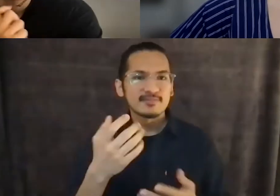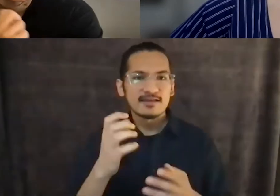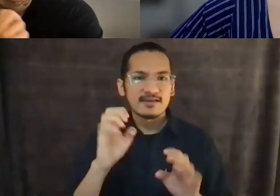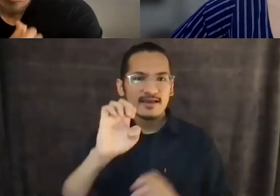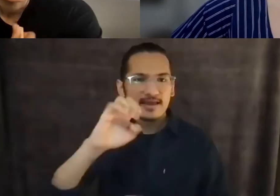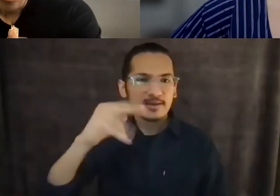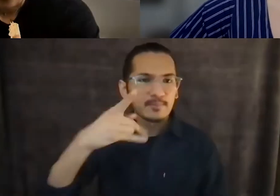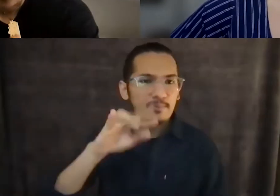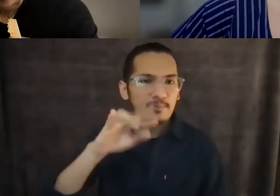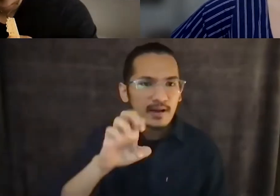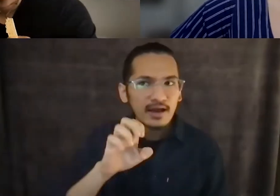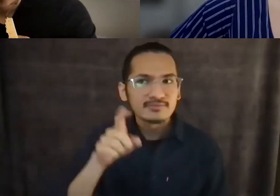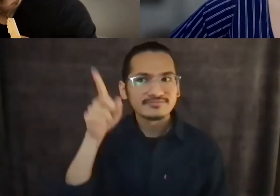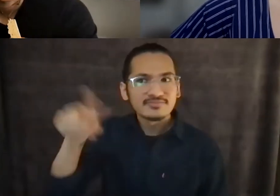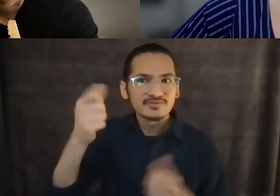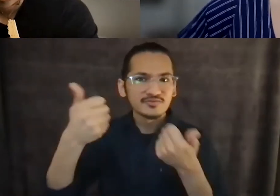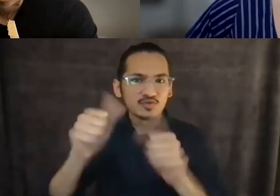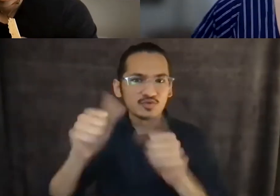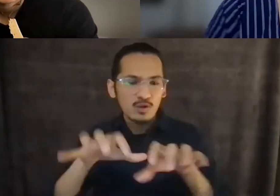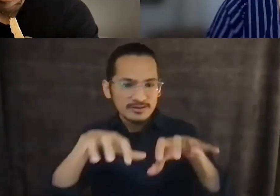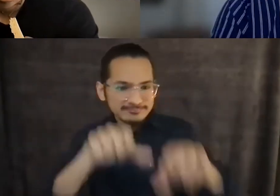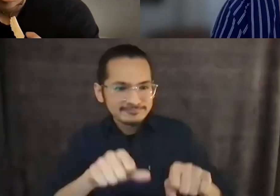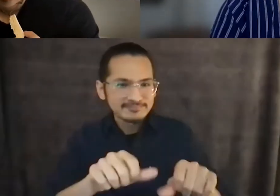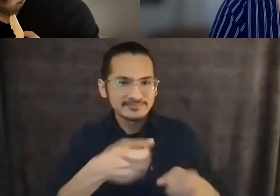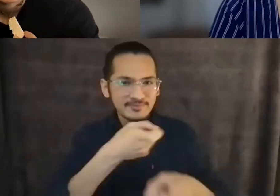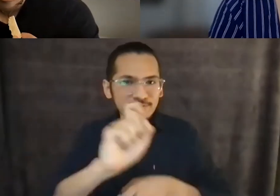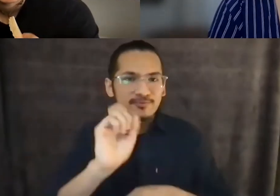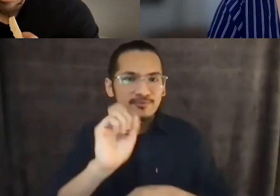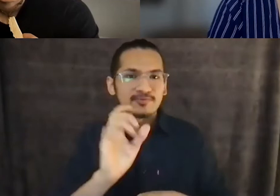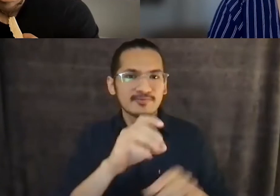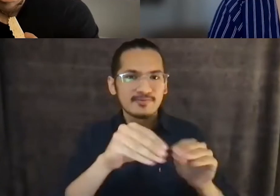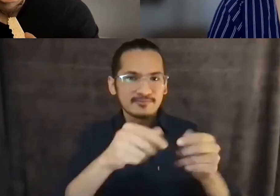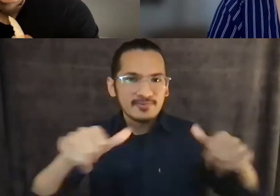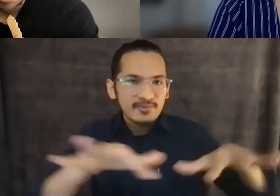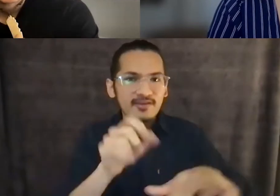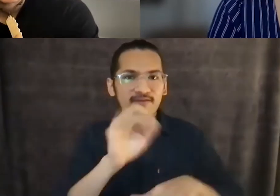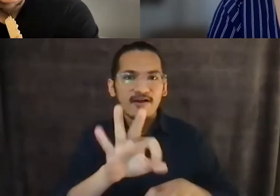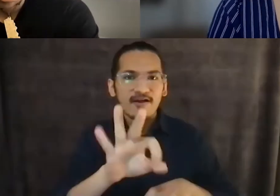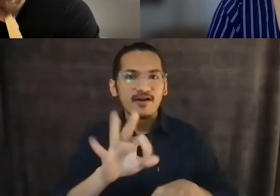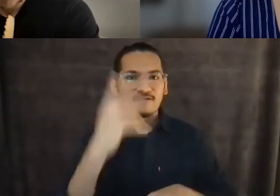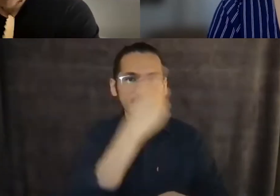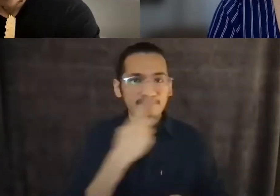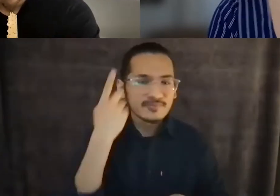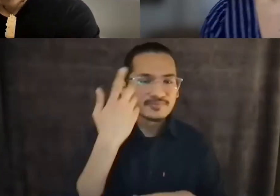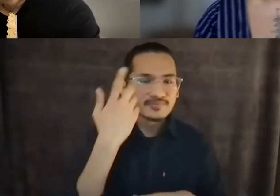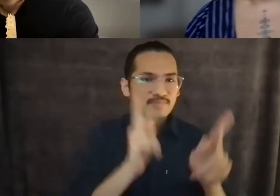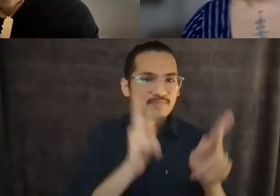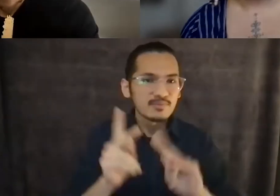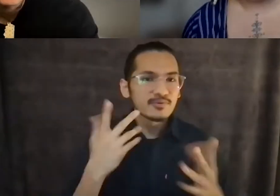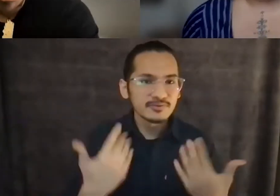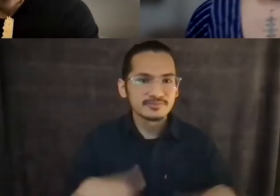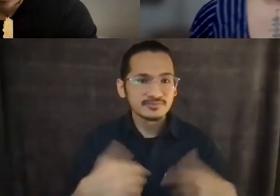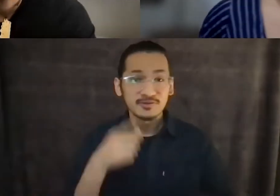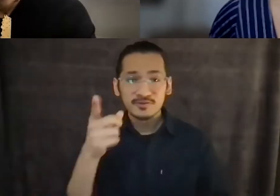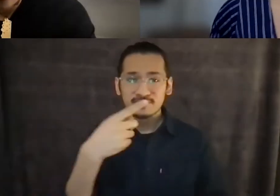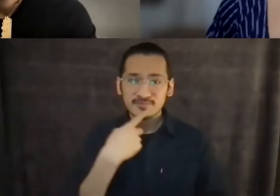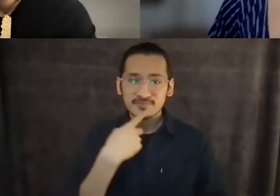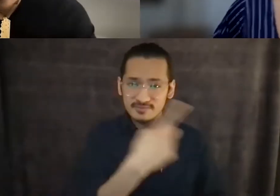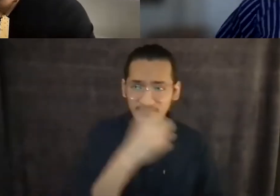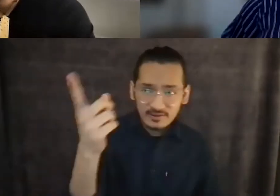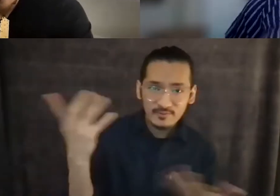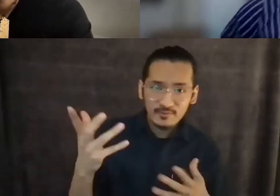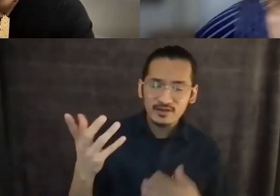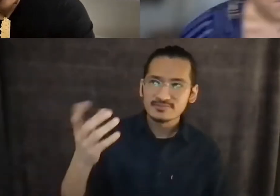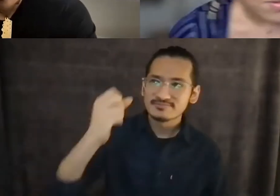desecrate and try to dispossess native people, in which you say, Aole, you say, no, enough is enough, right?